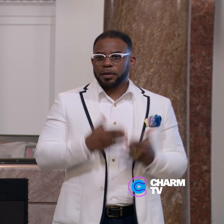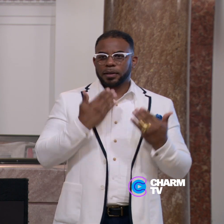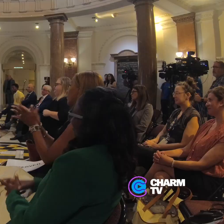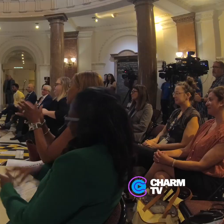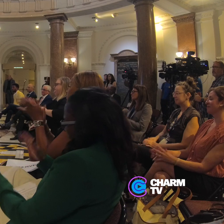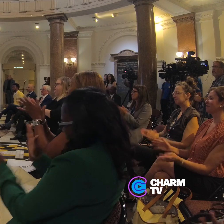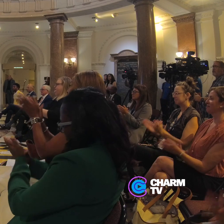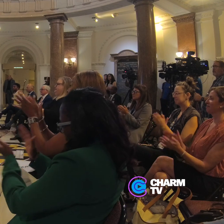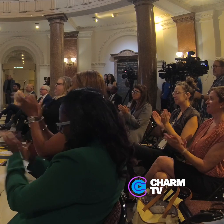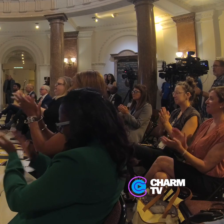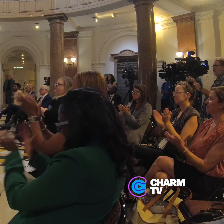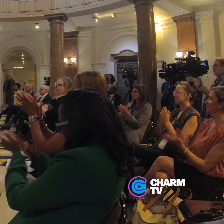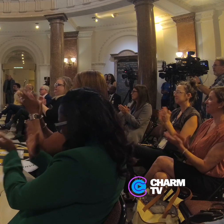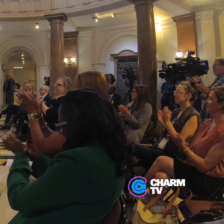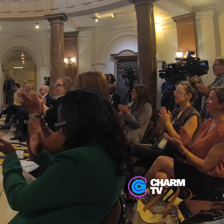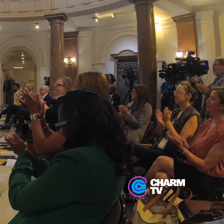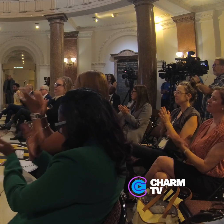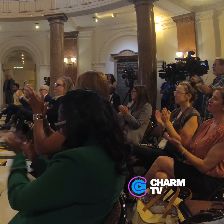and thank you.